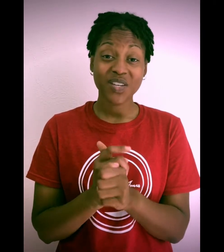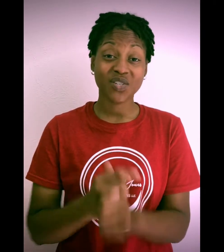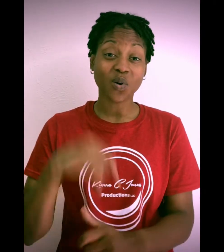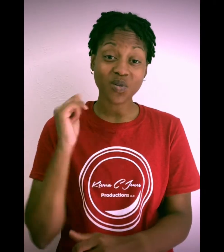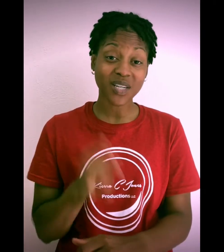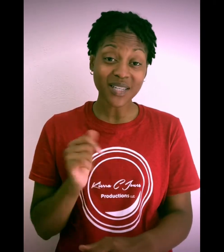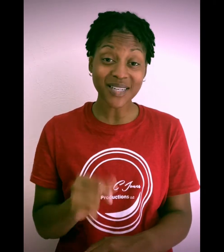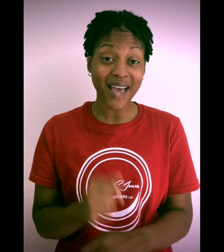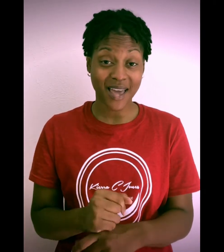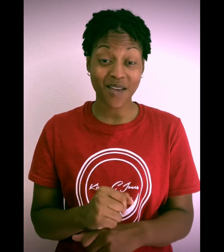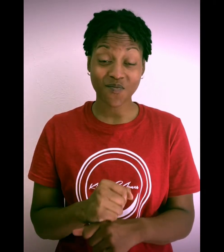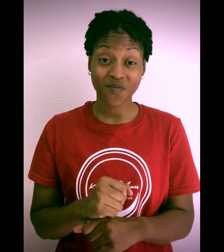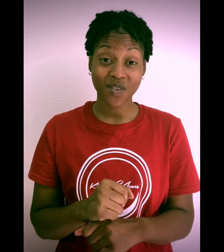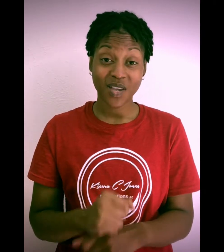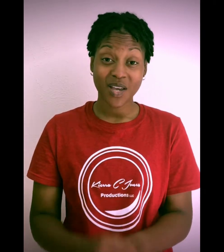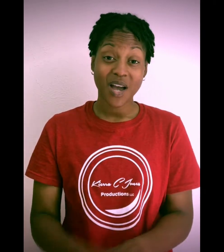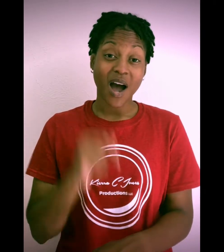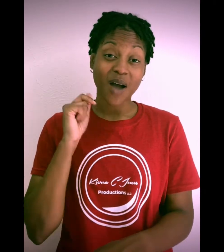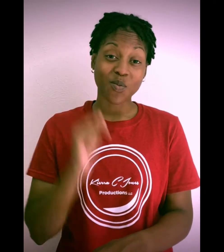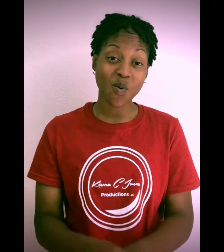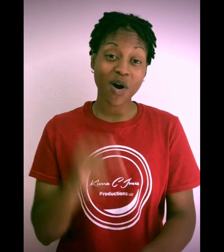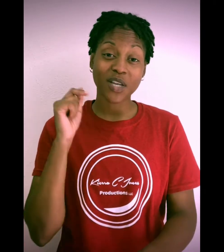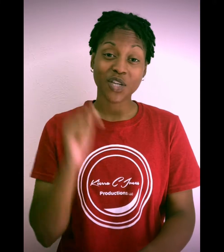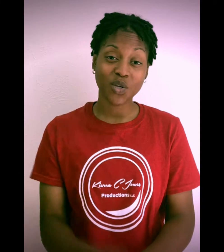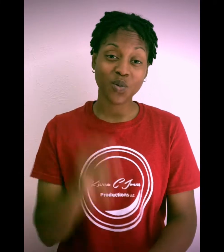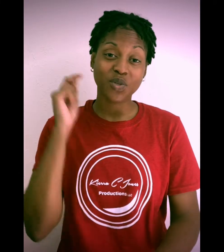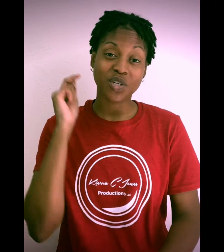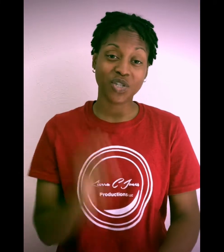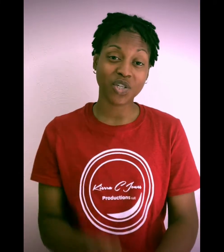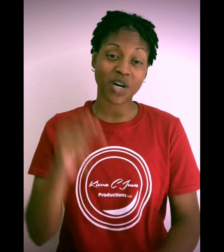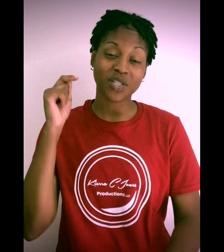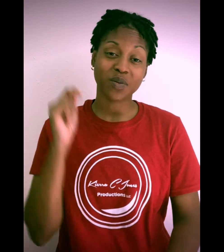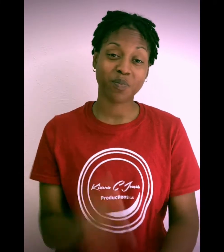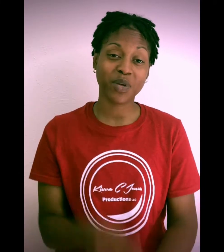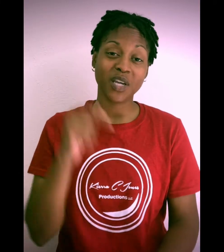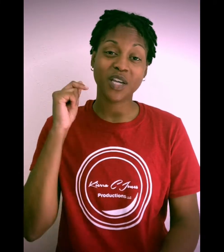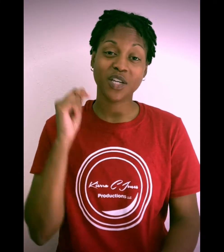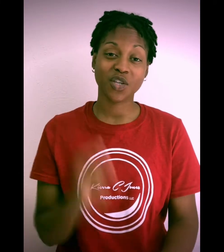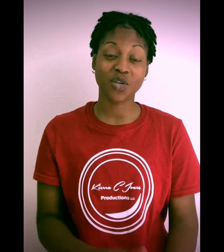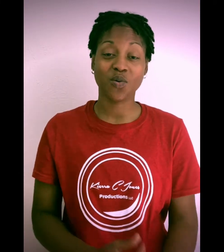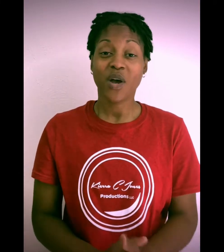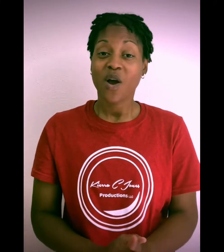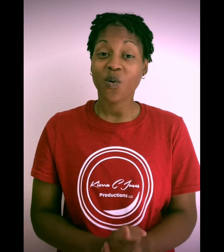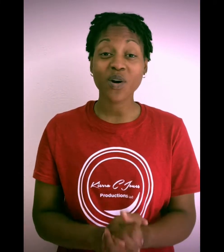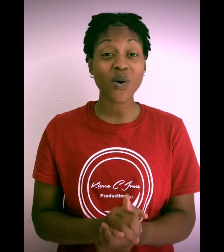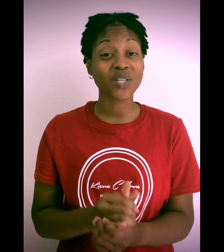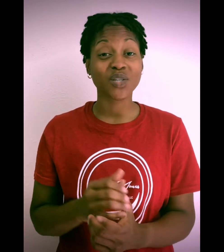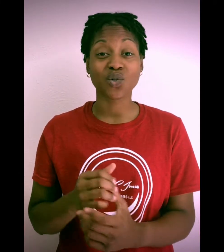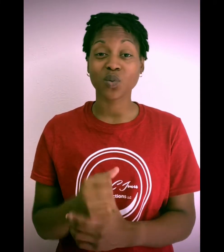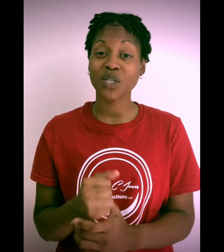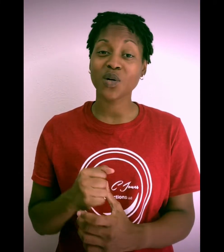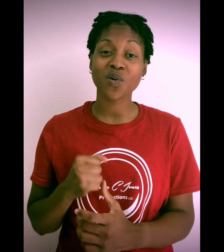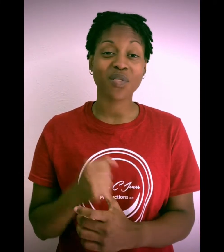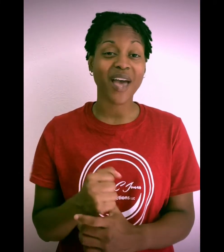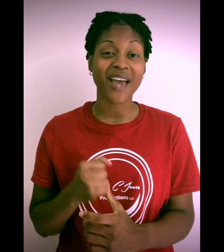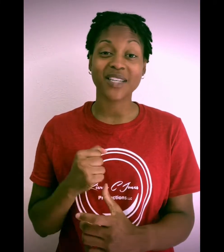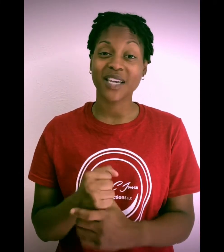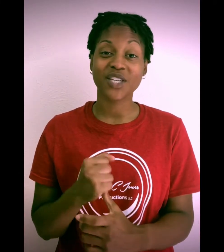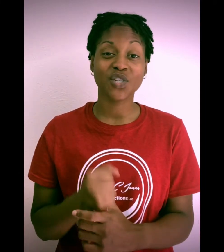So today, I want you to just be you. We're going to drill that into